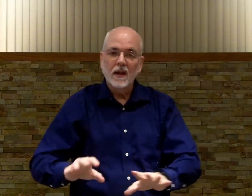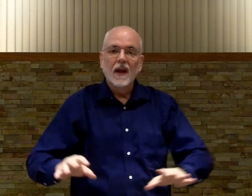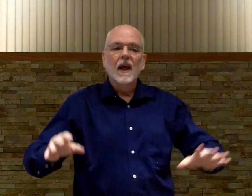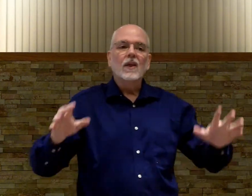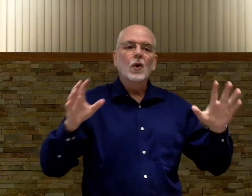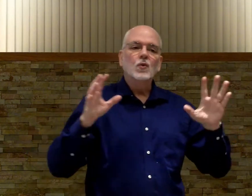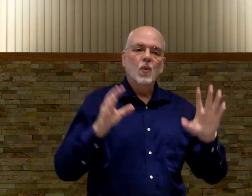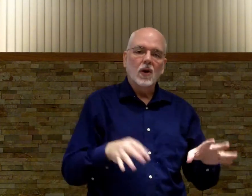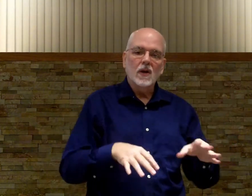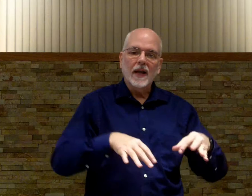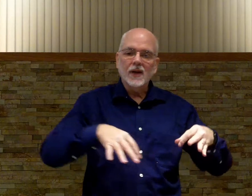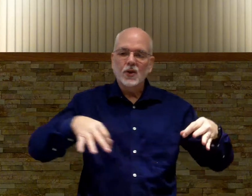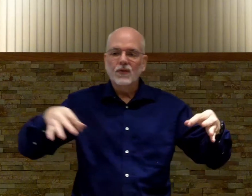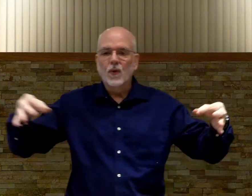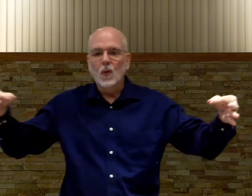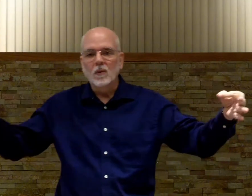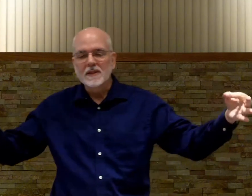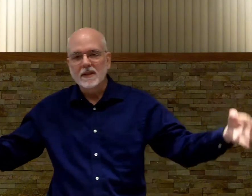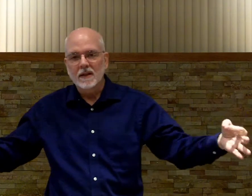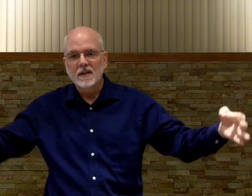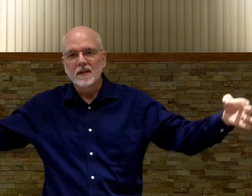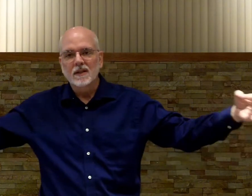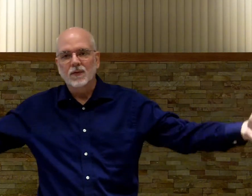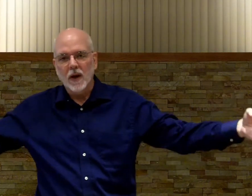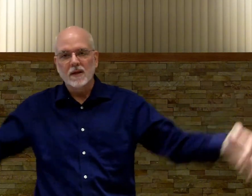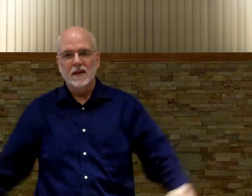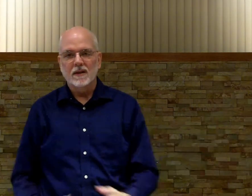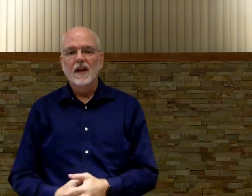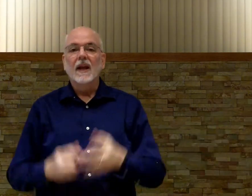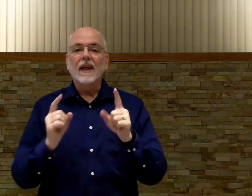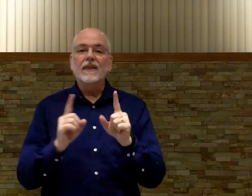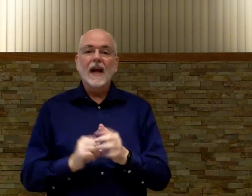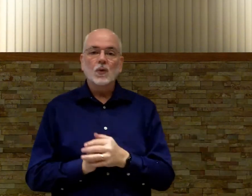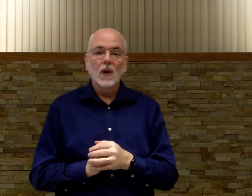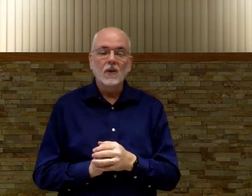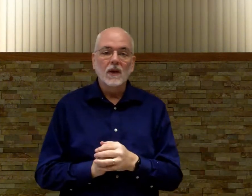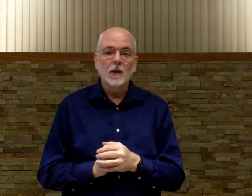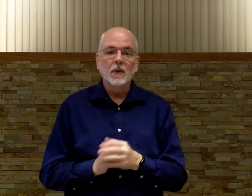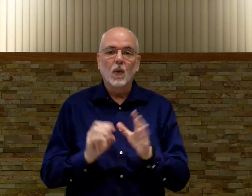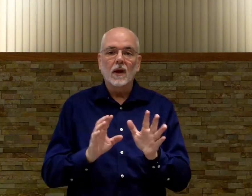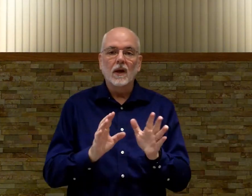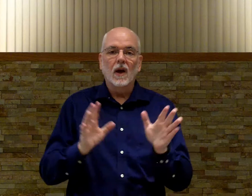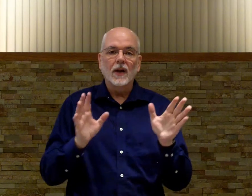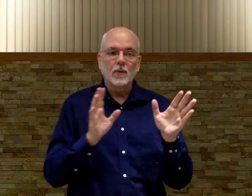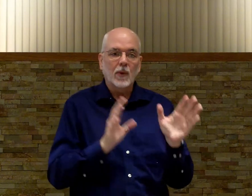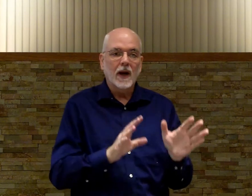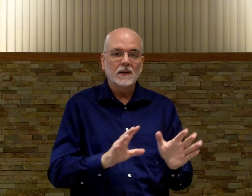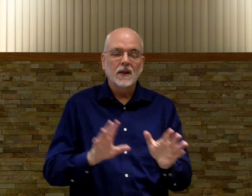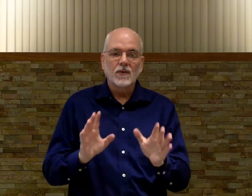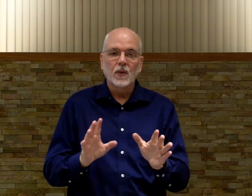those words actually form sentences and phrases and that's what you need to be working on as you're practicing through